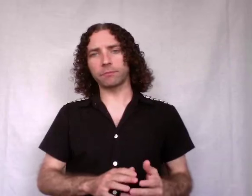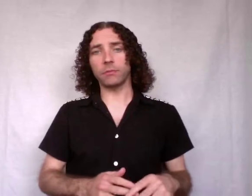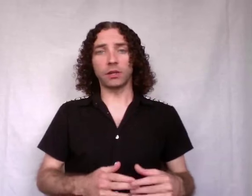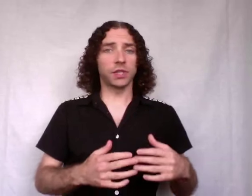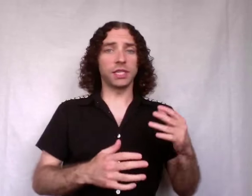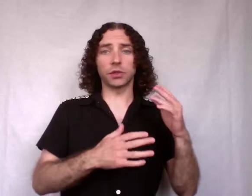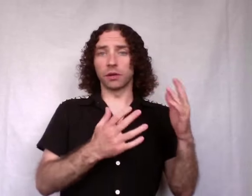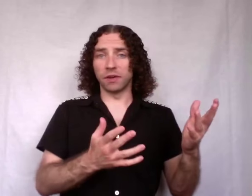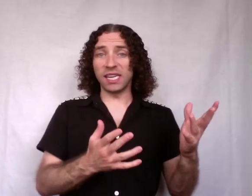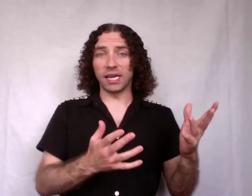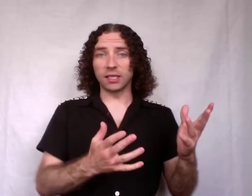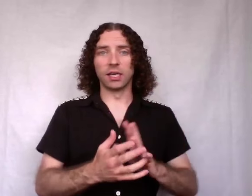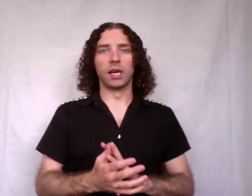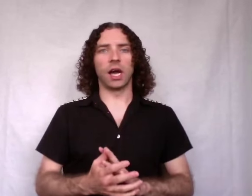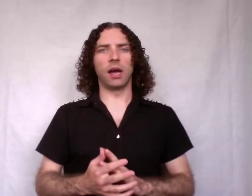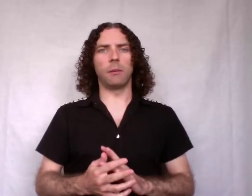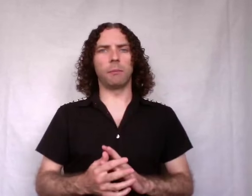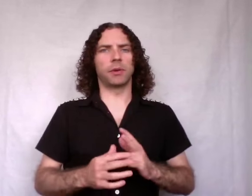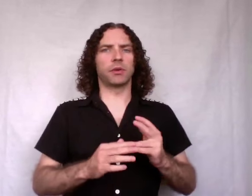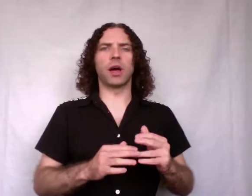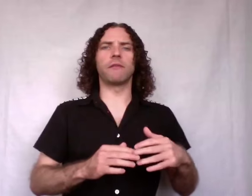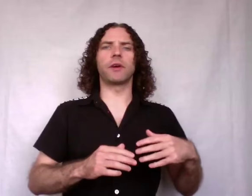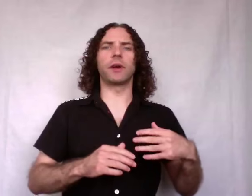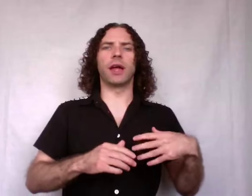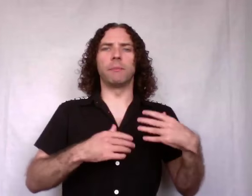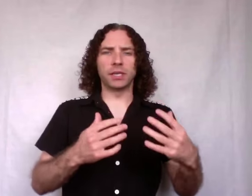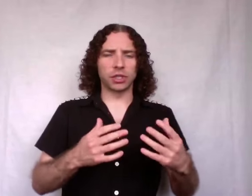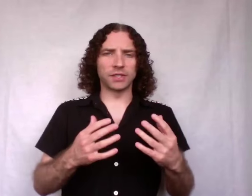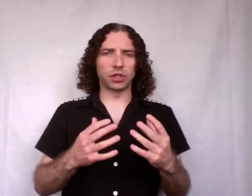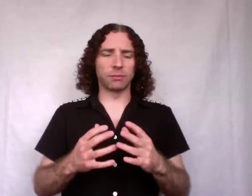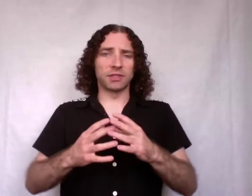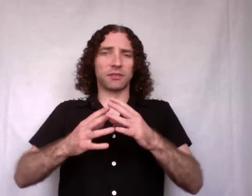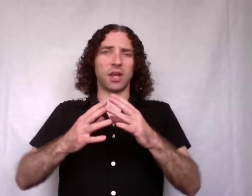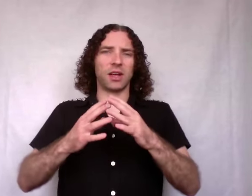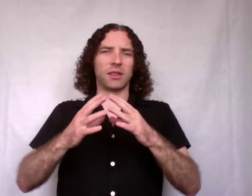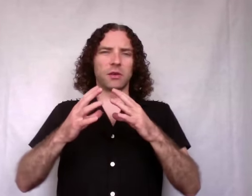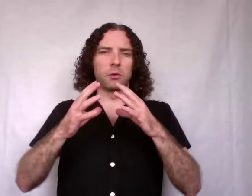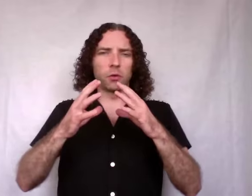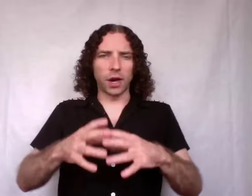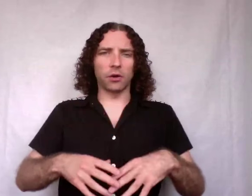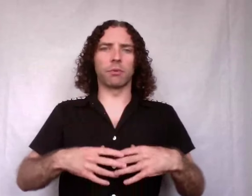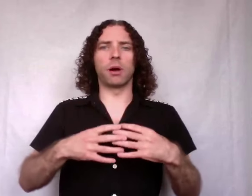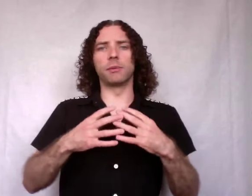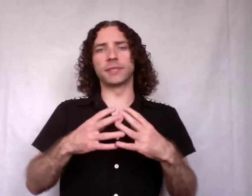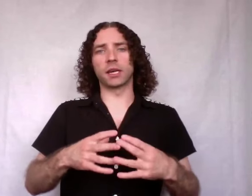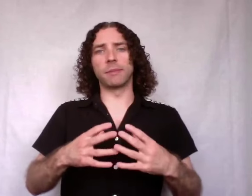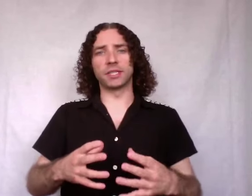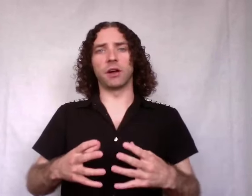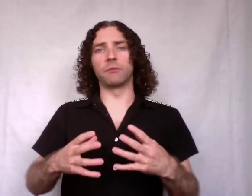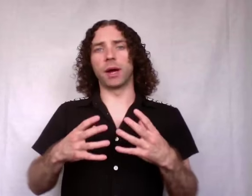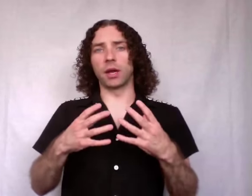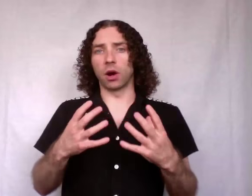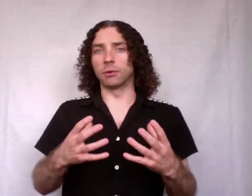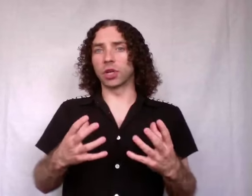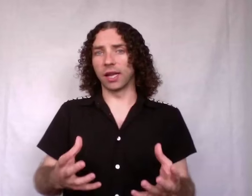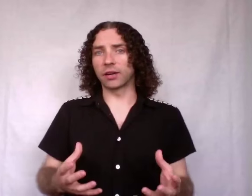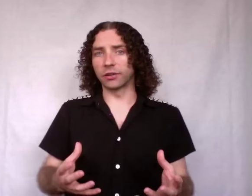So these are convenient, but they're not very ambitious in terms of the greater problems that can be solved by garbage collectors.